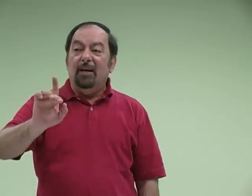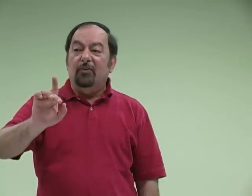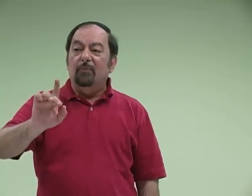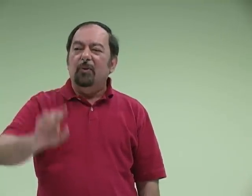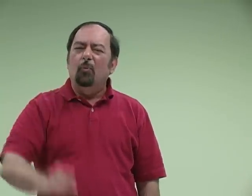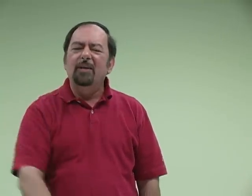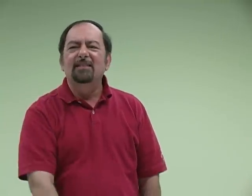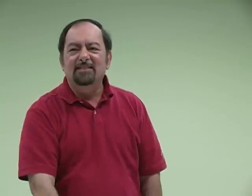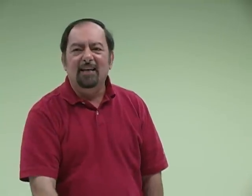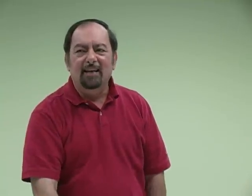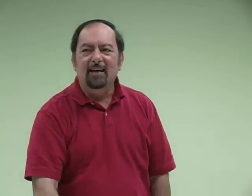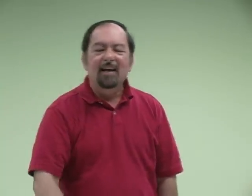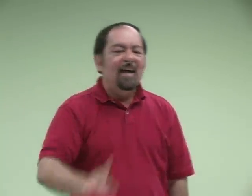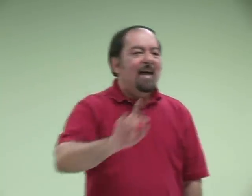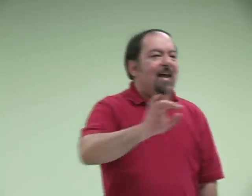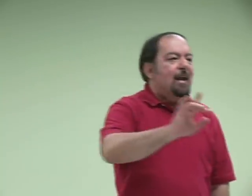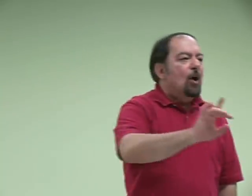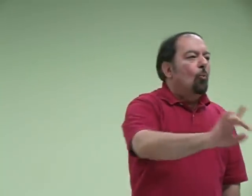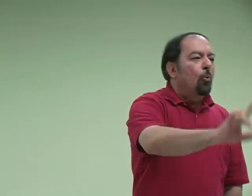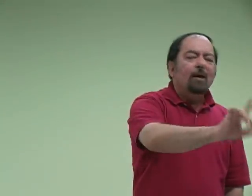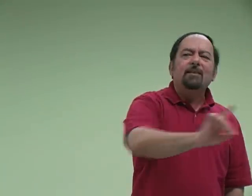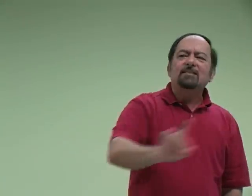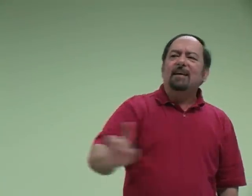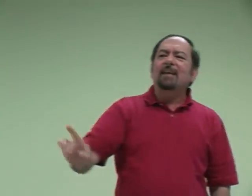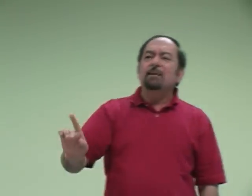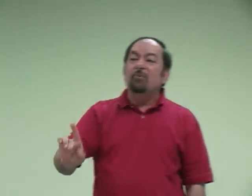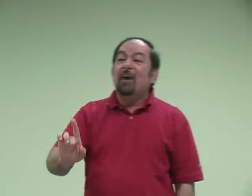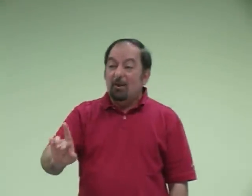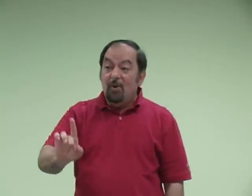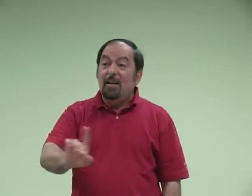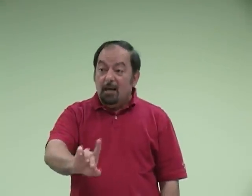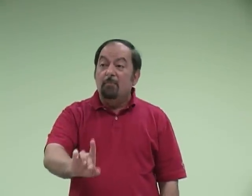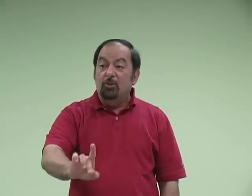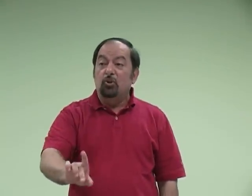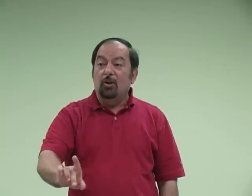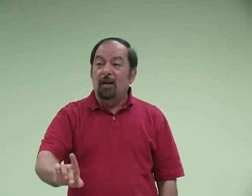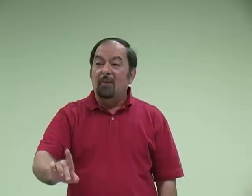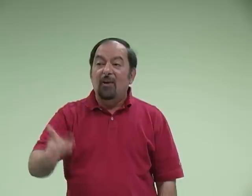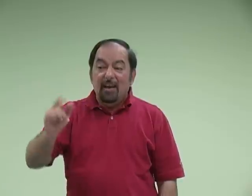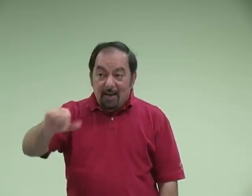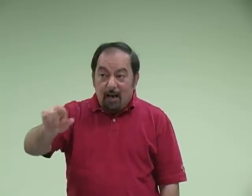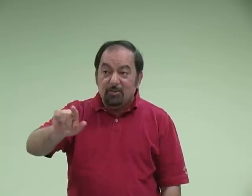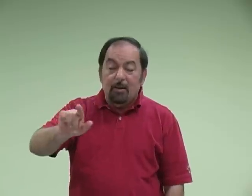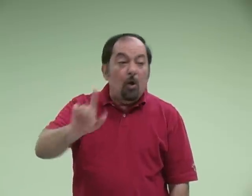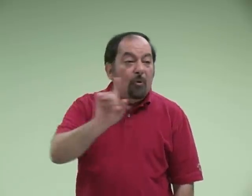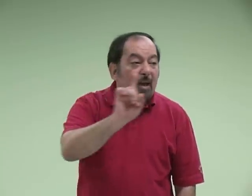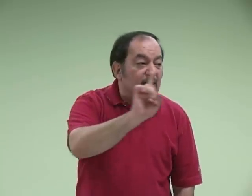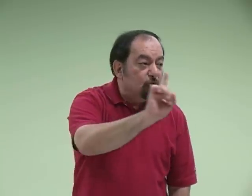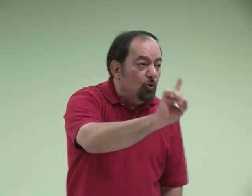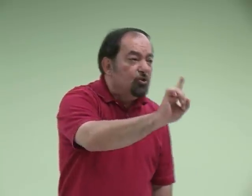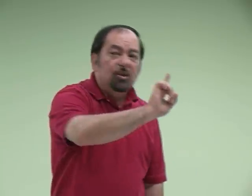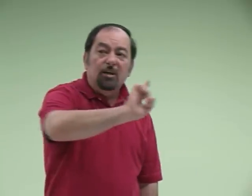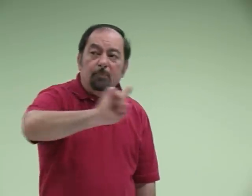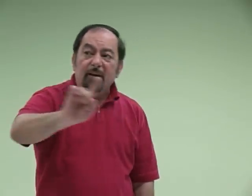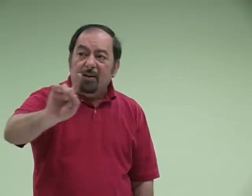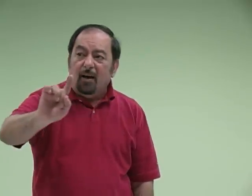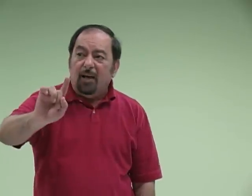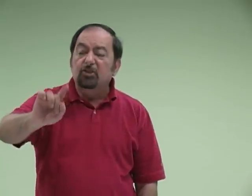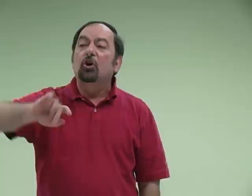death. What is He saying? When does the kingdom of God really come into your life? Now we associate Pentecost